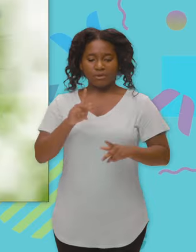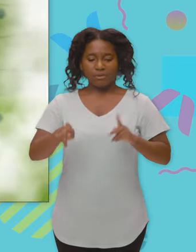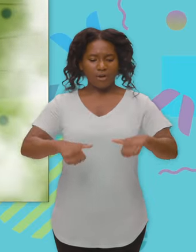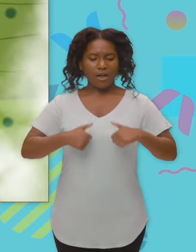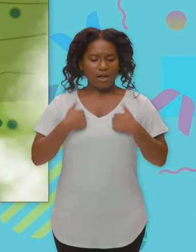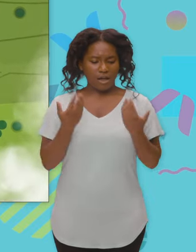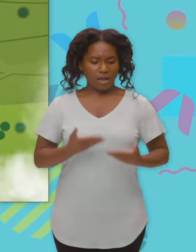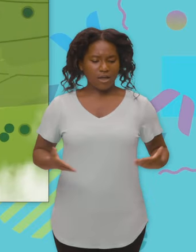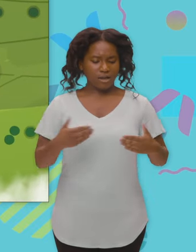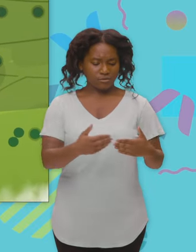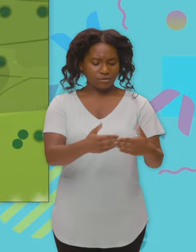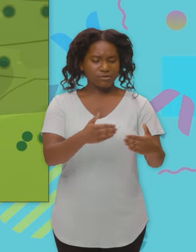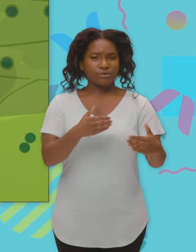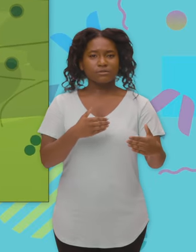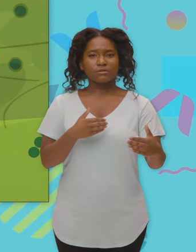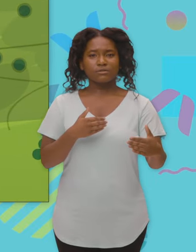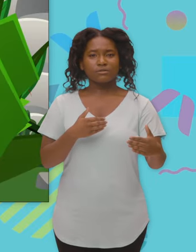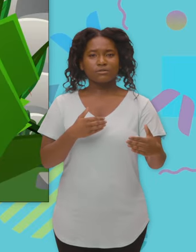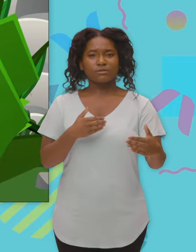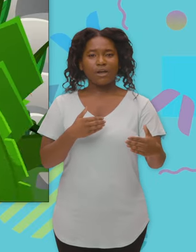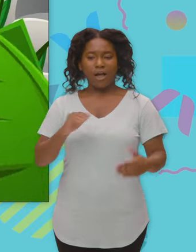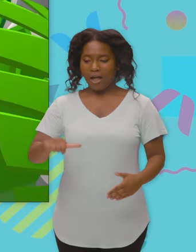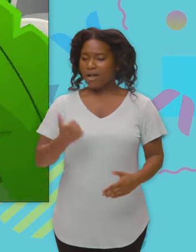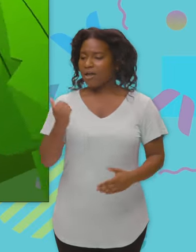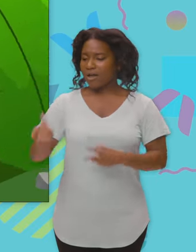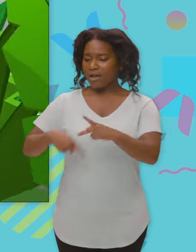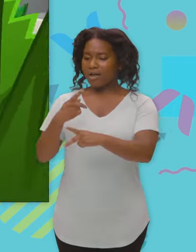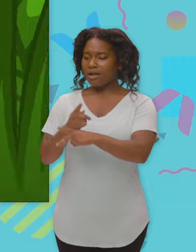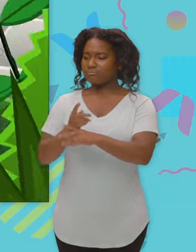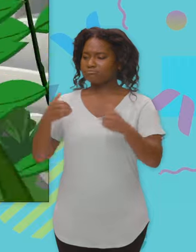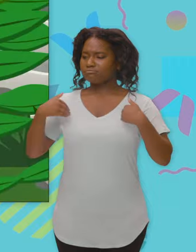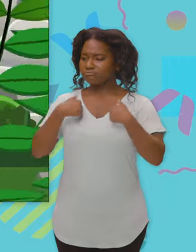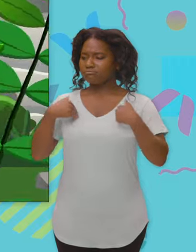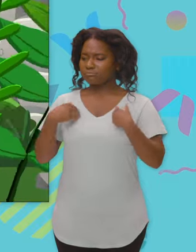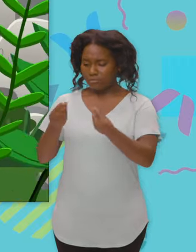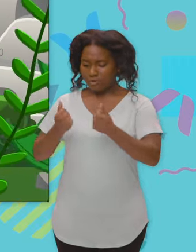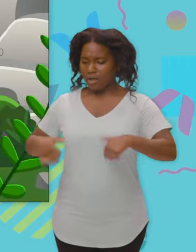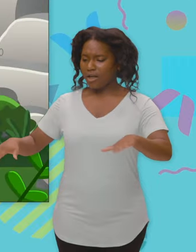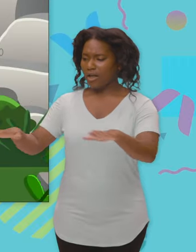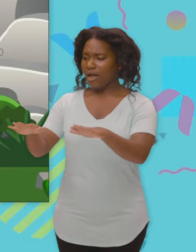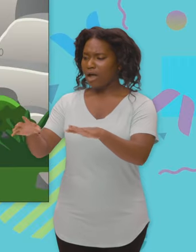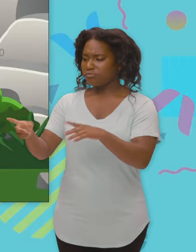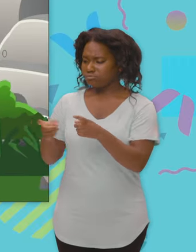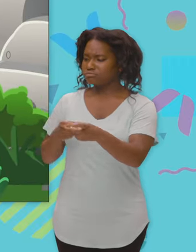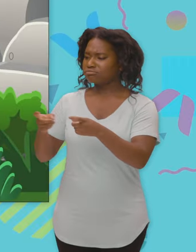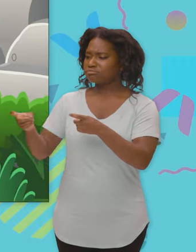ever existed, another kind of creature ruled the land, and